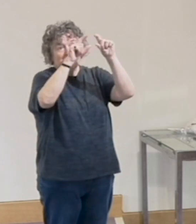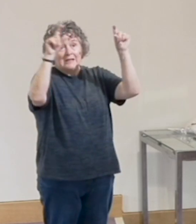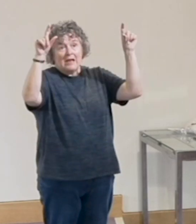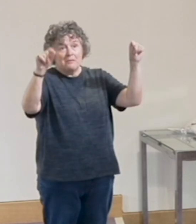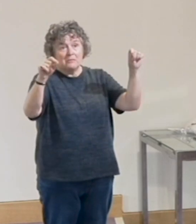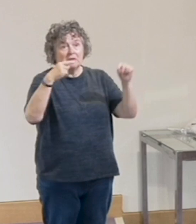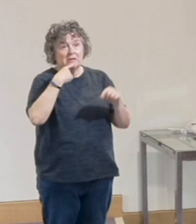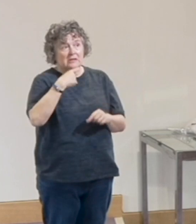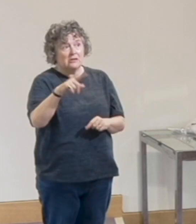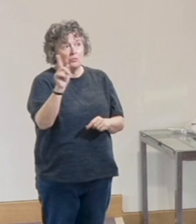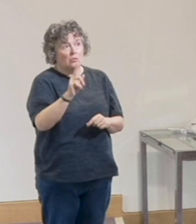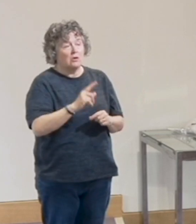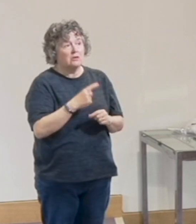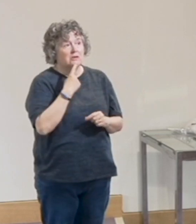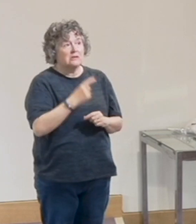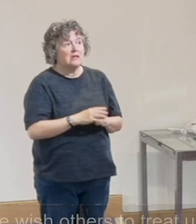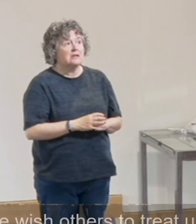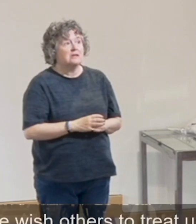this.